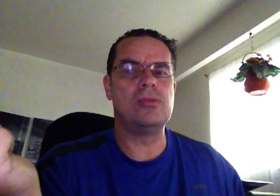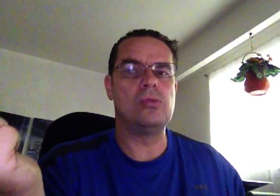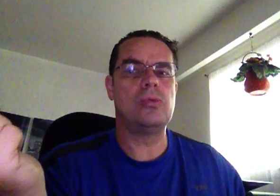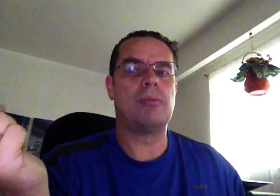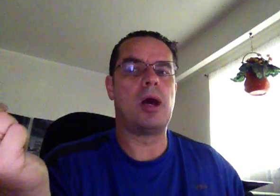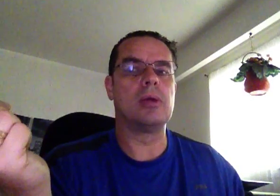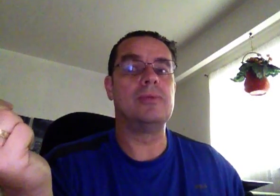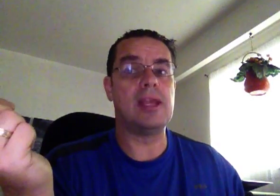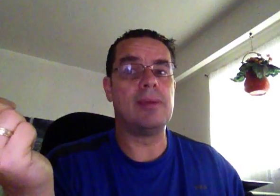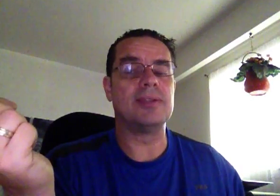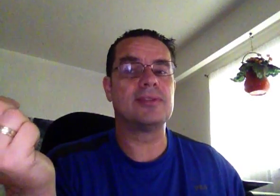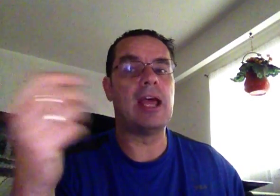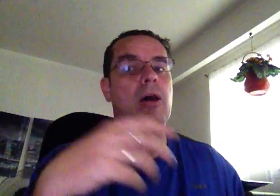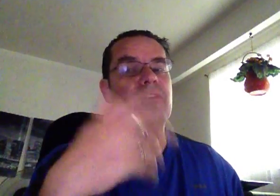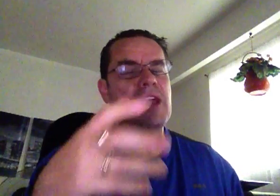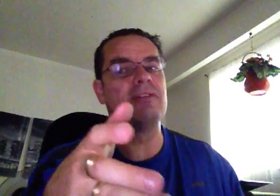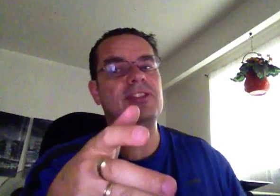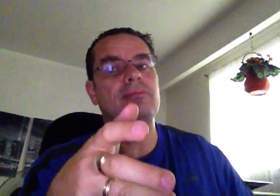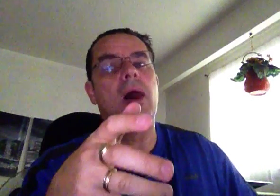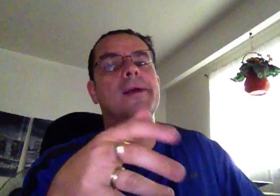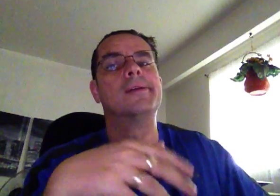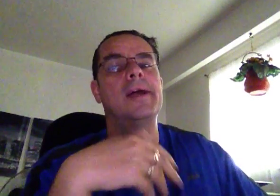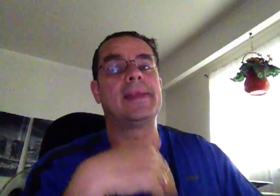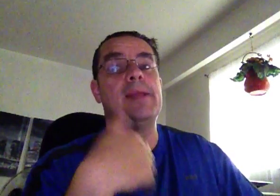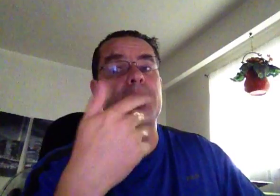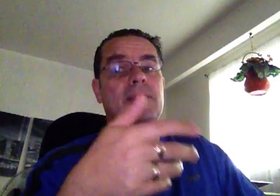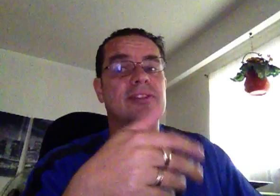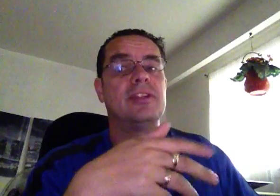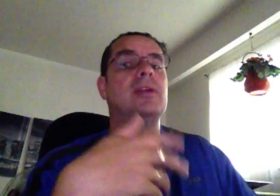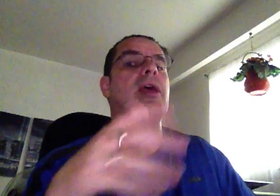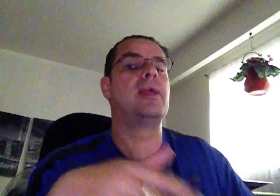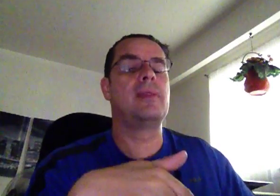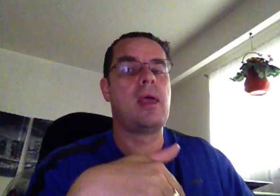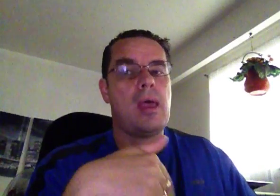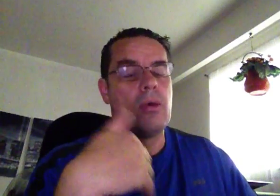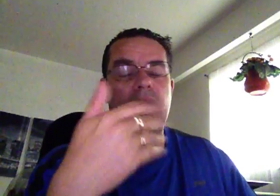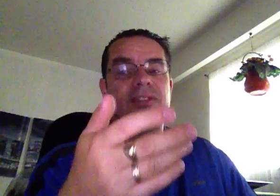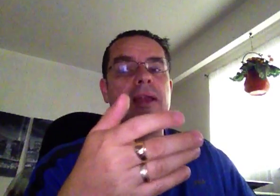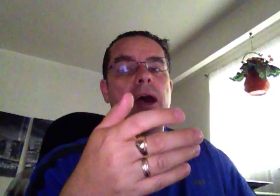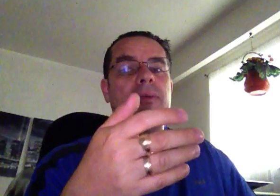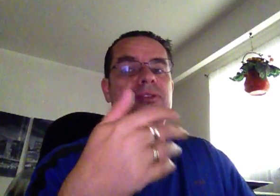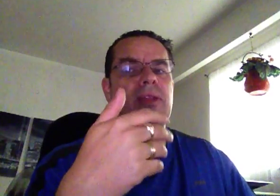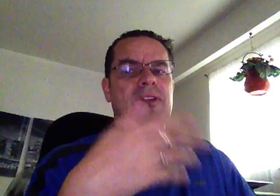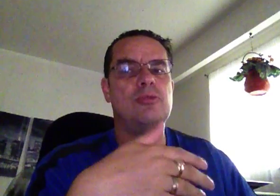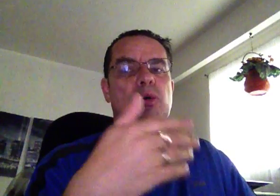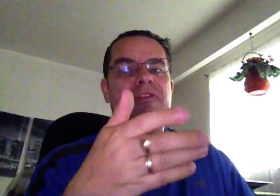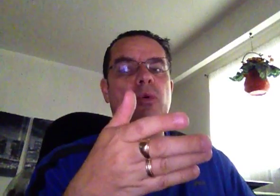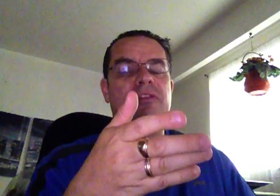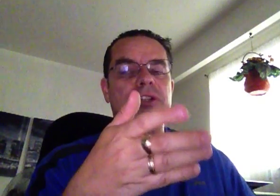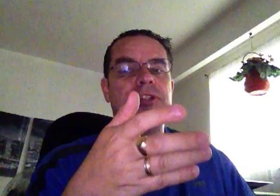the Mongo database. Now, if you haven't seen Mongo and the capabilities of it and where it's at now in this, I think, 2.4 version,